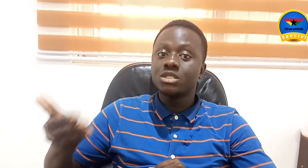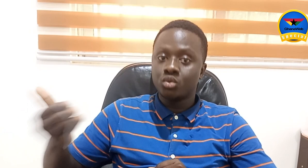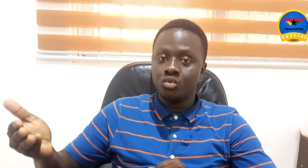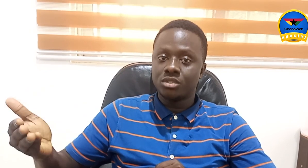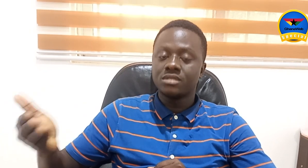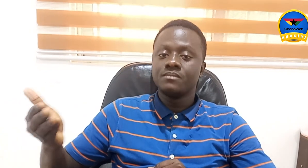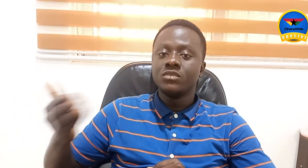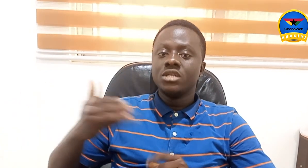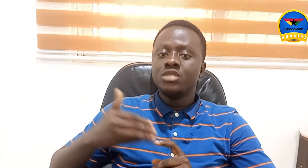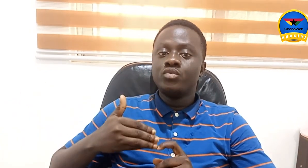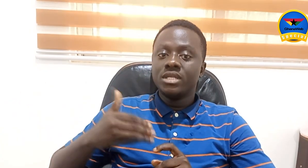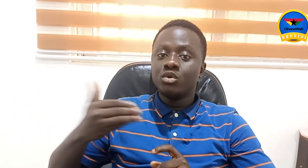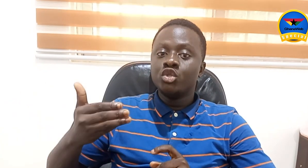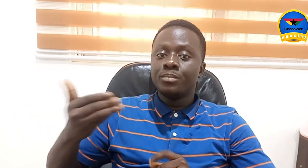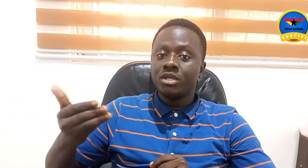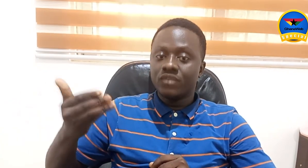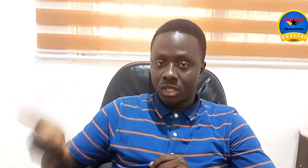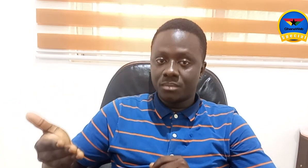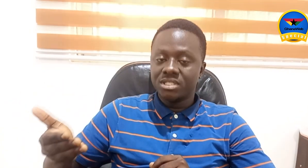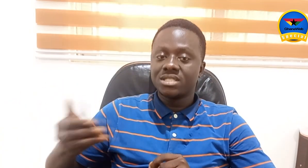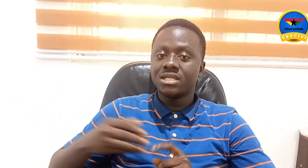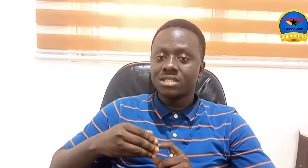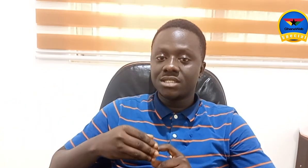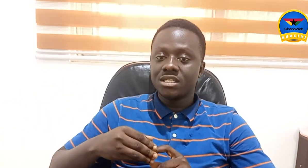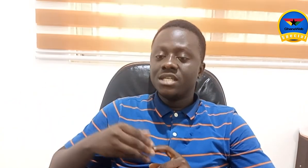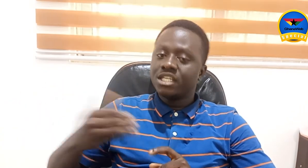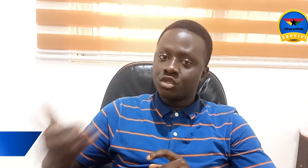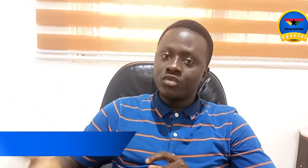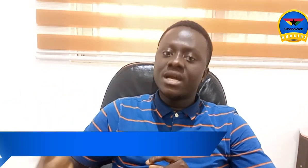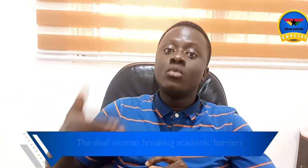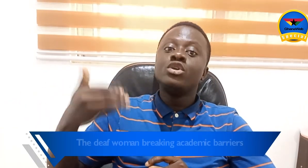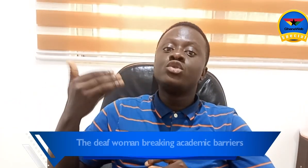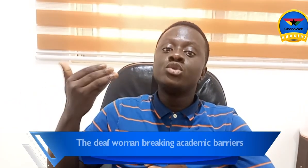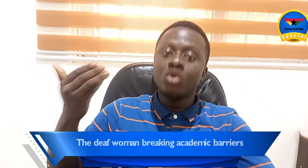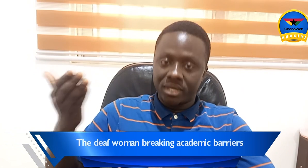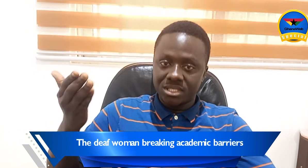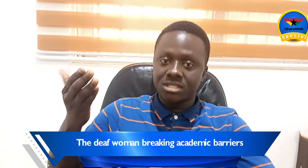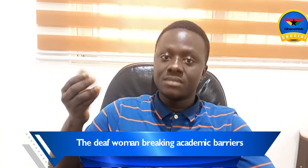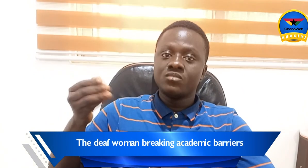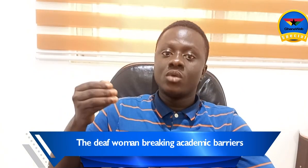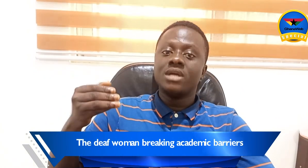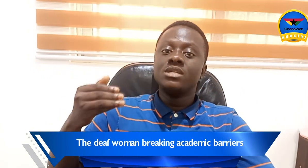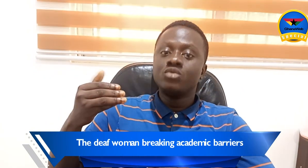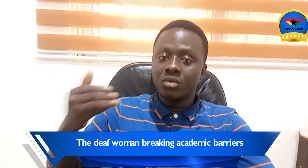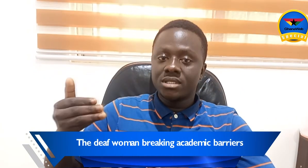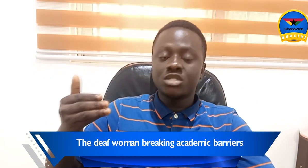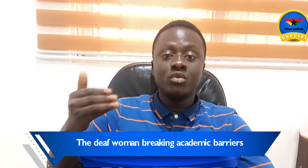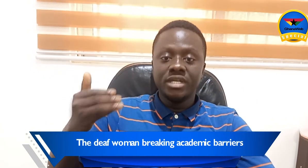schools, it's really going to be of help in the sense that the children are going to grow with it. once they grow with it, already